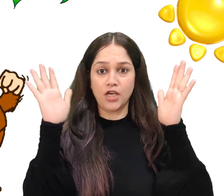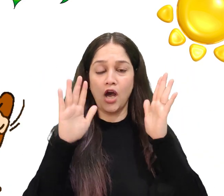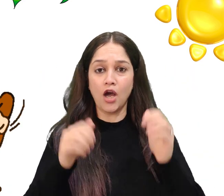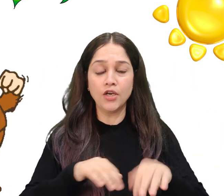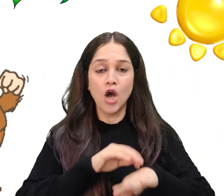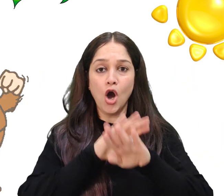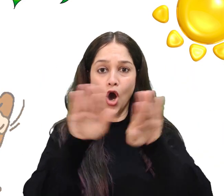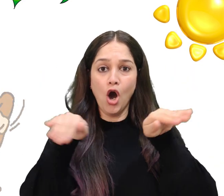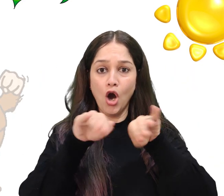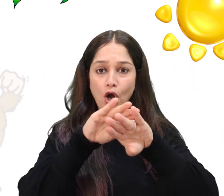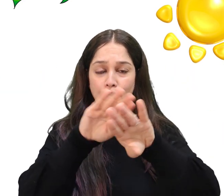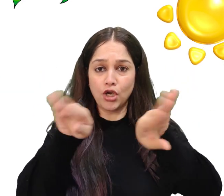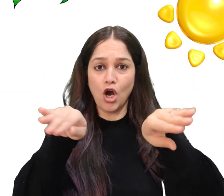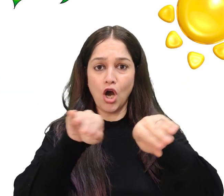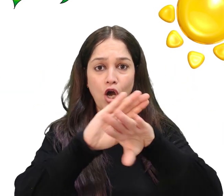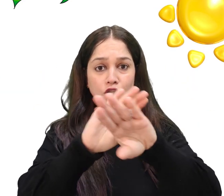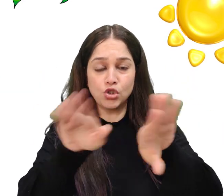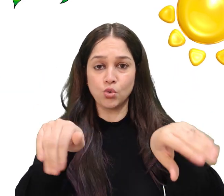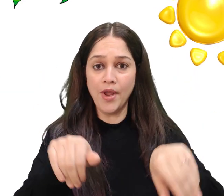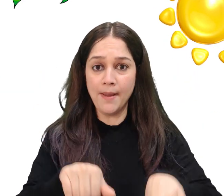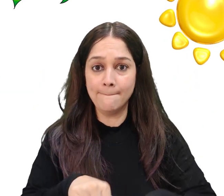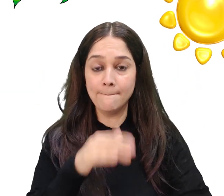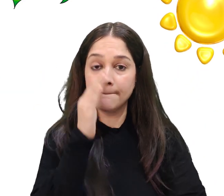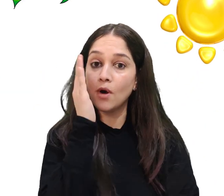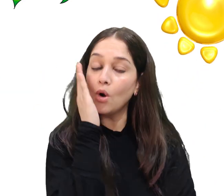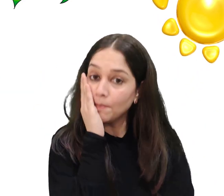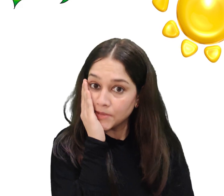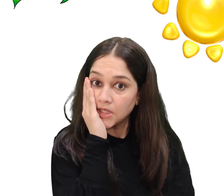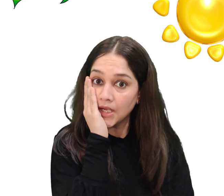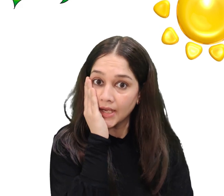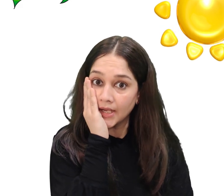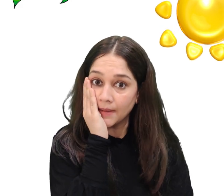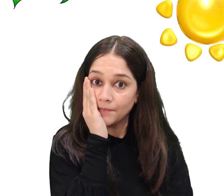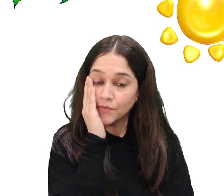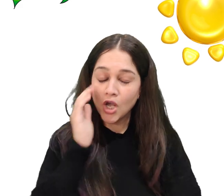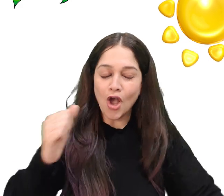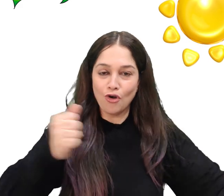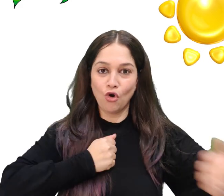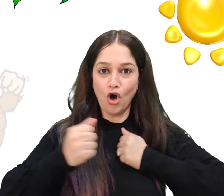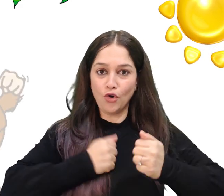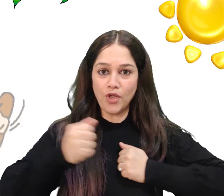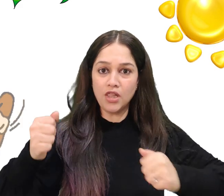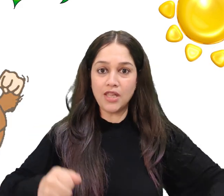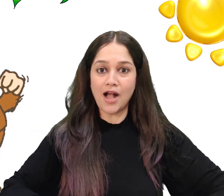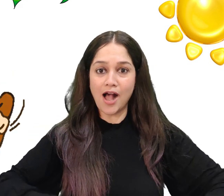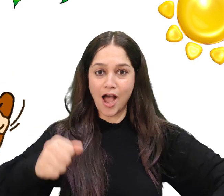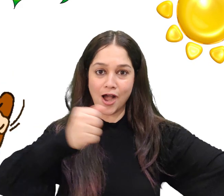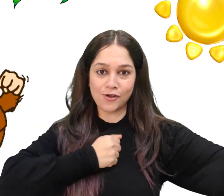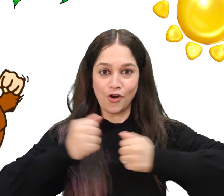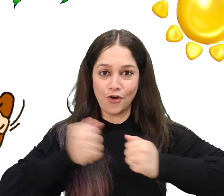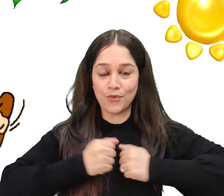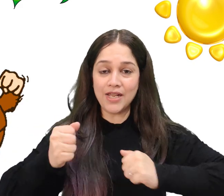can't, I can't swim! Oopsie! Gorilla, gorilla,